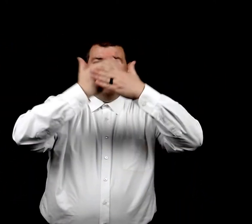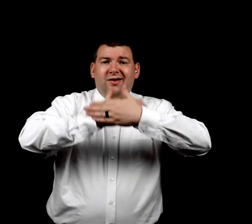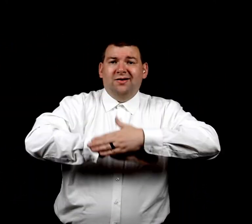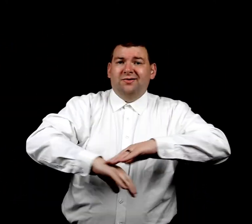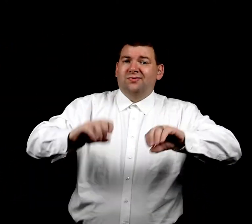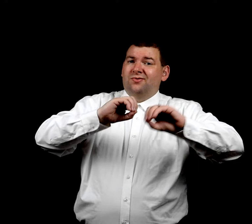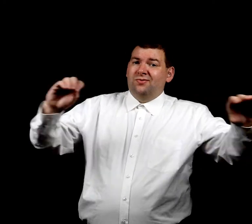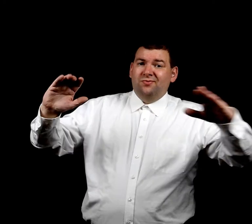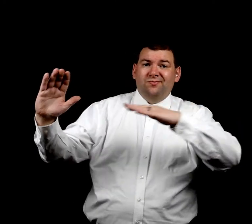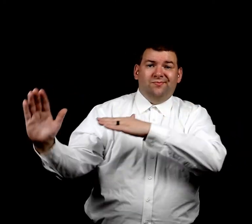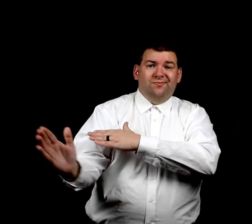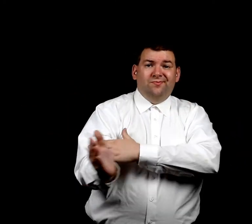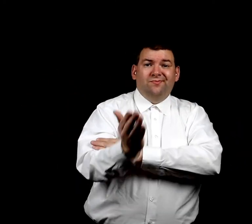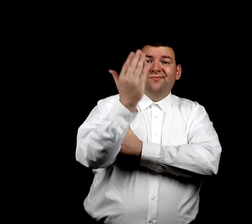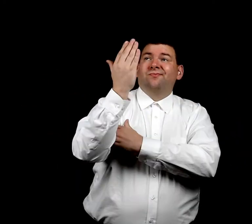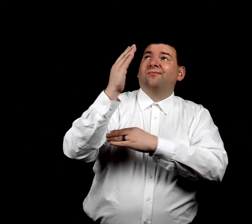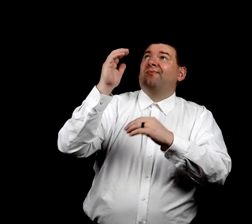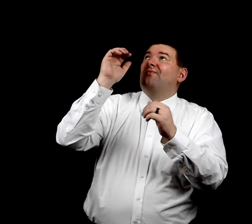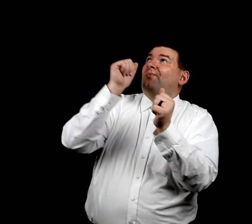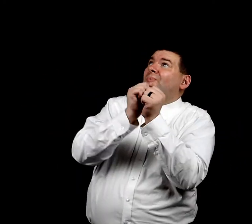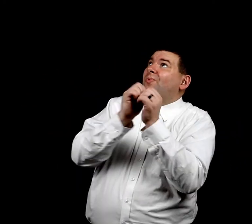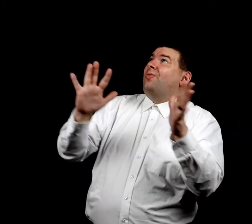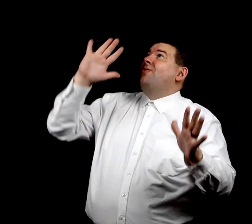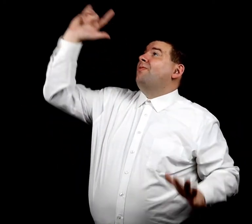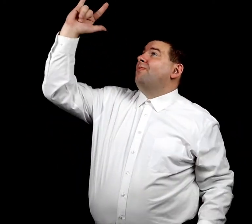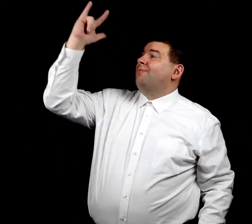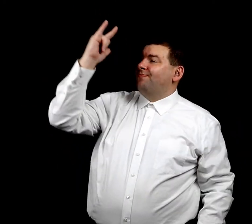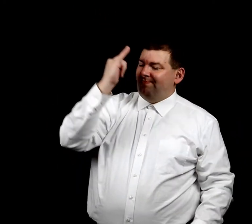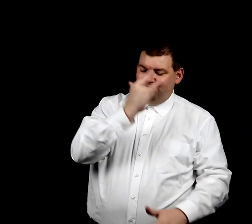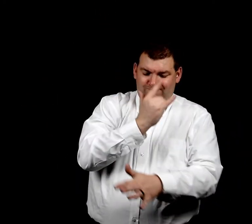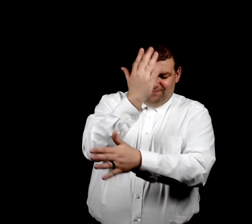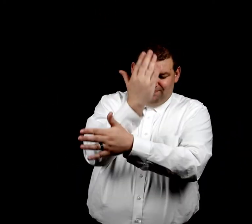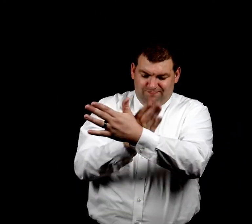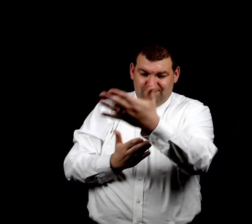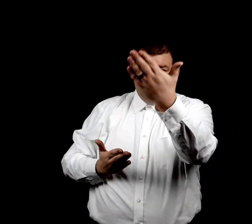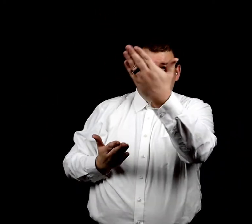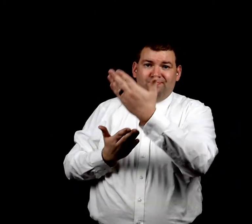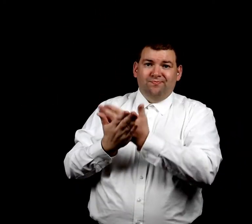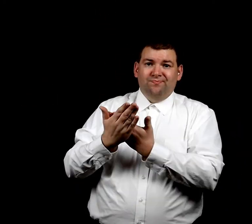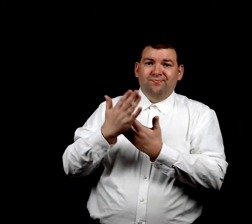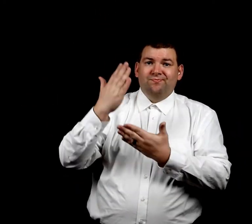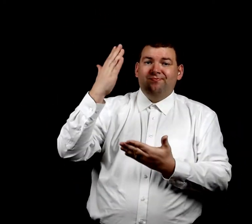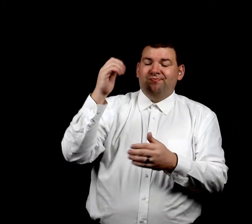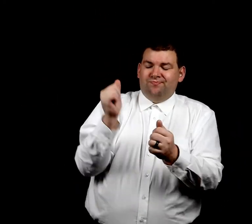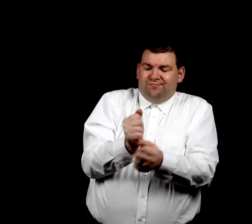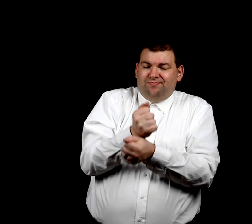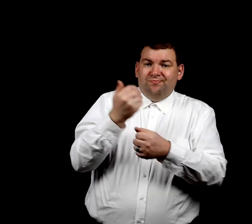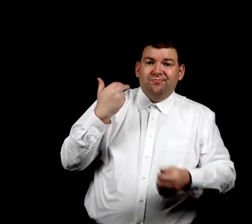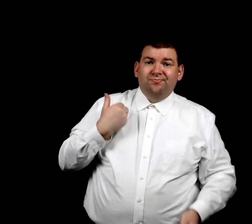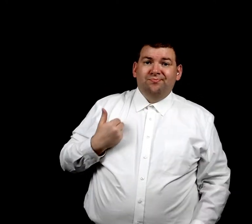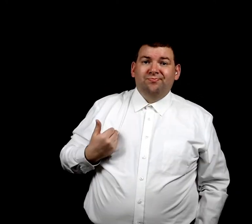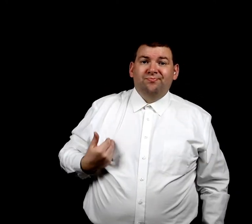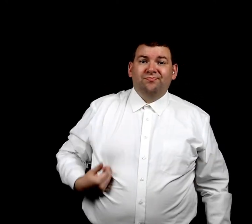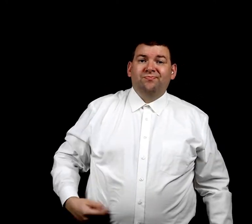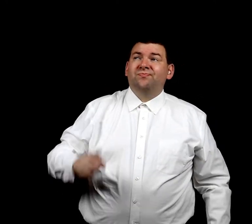there's no night and there's no morning Without your loving arms to hold me